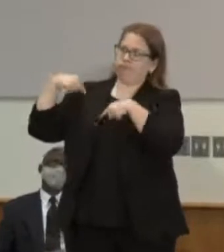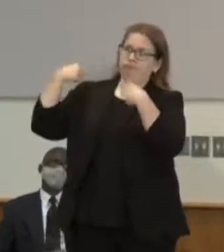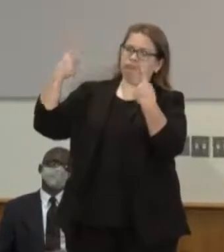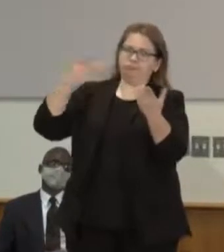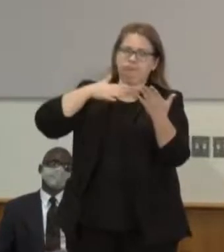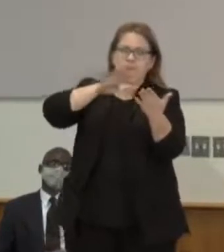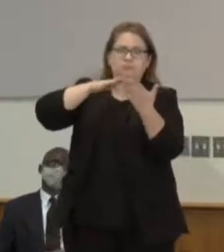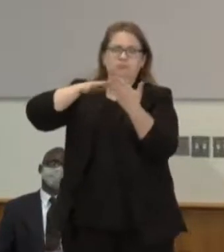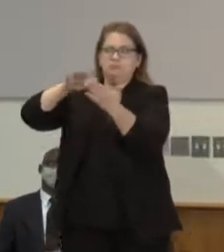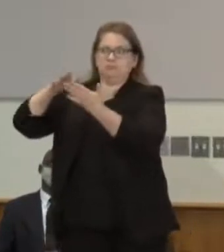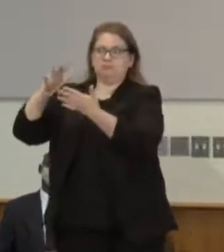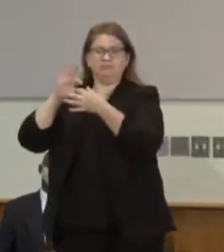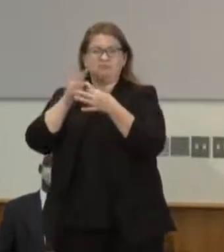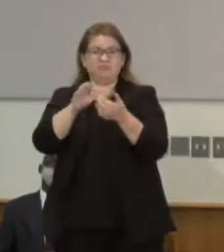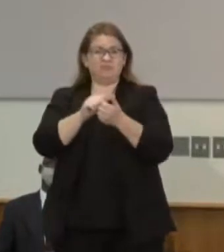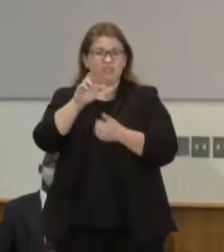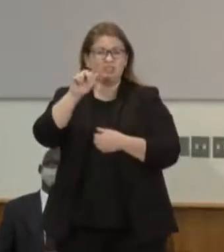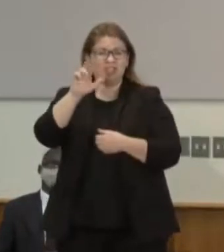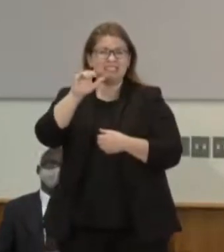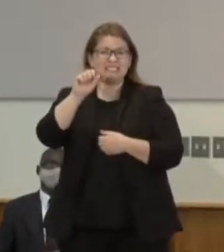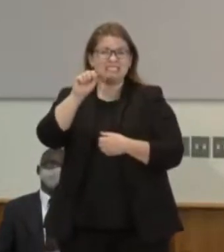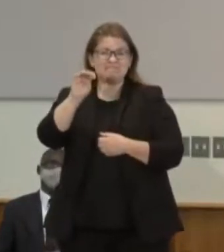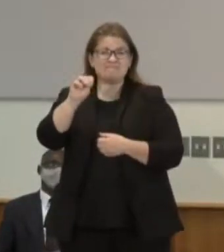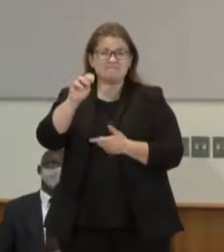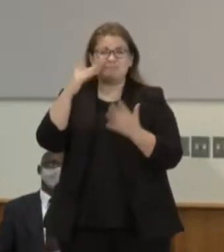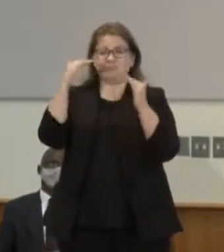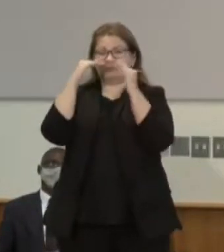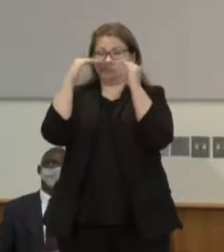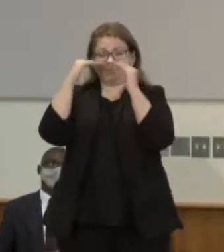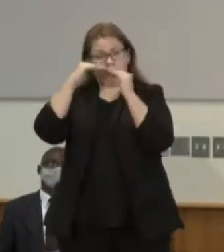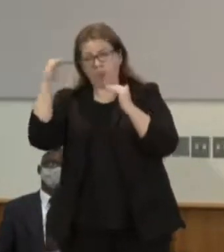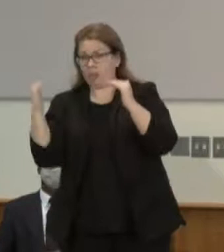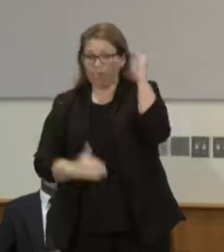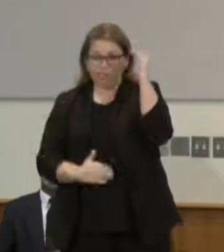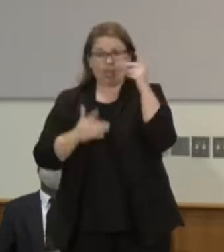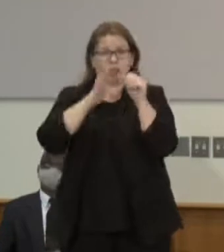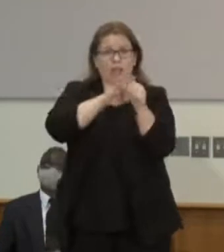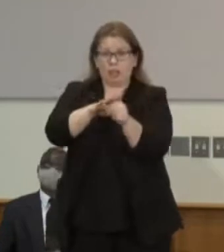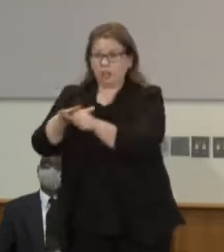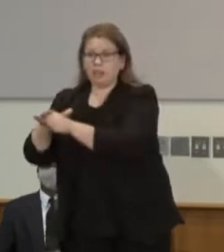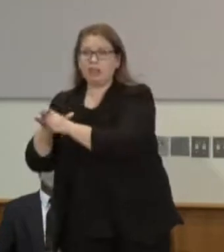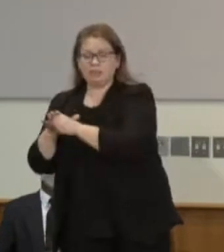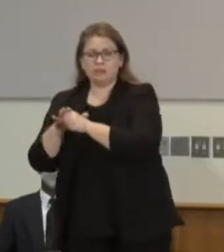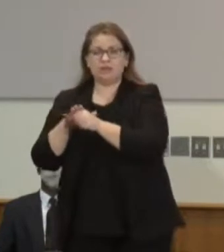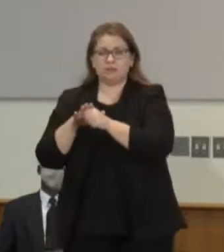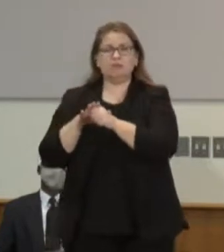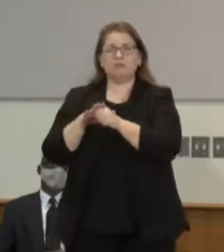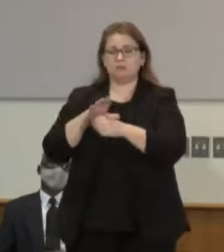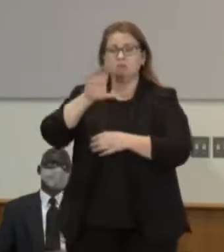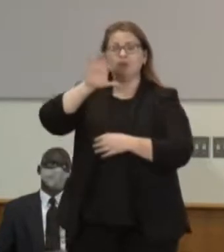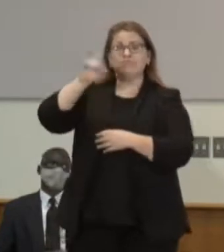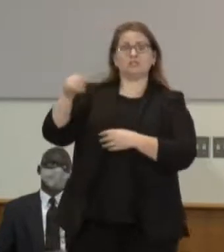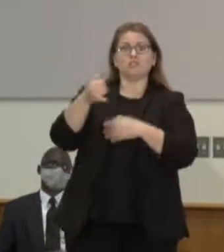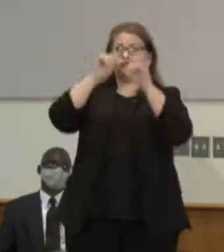racism and injustice and calls for a need for massive criminal justice reform and quite frankly